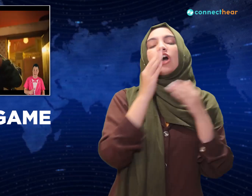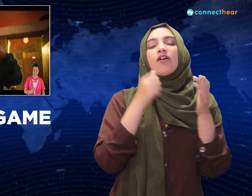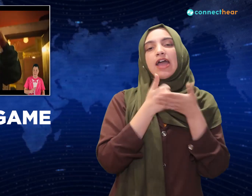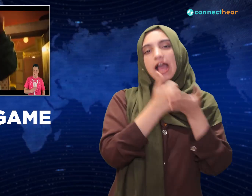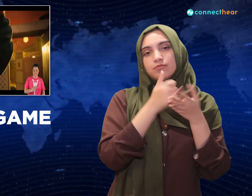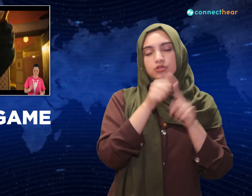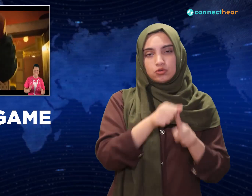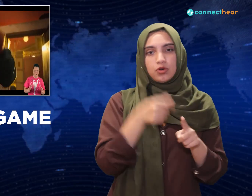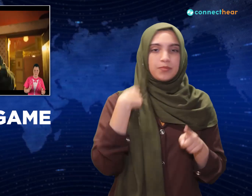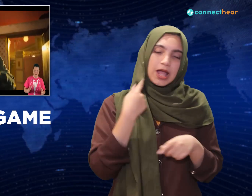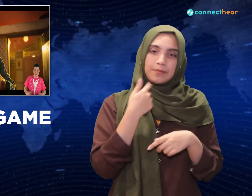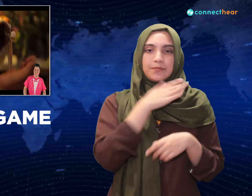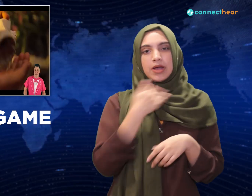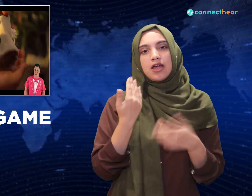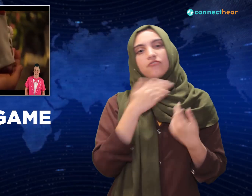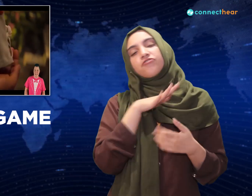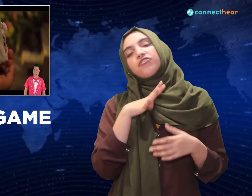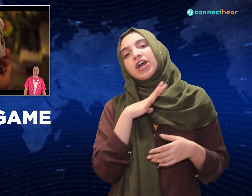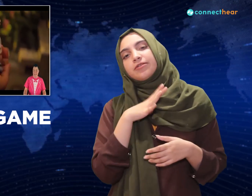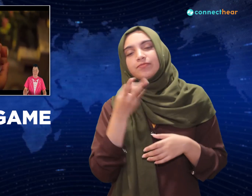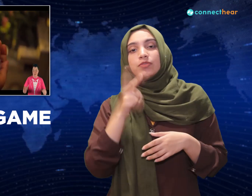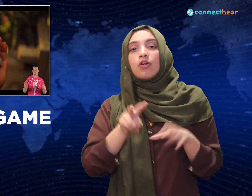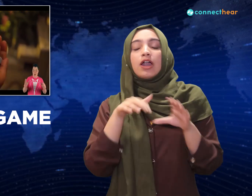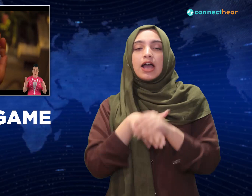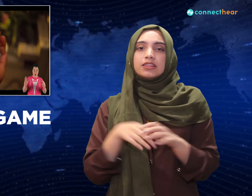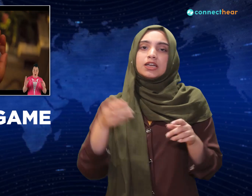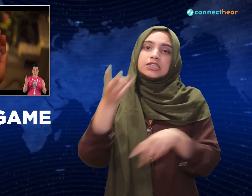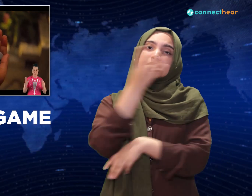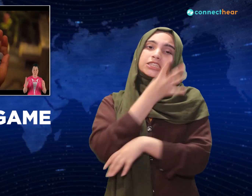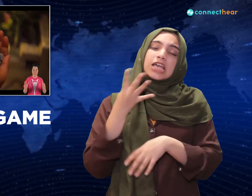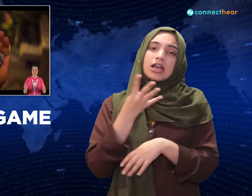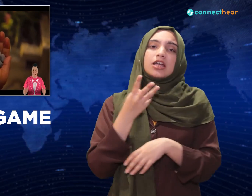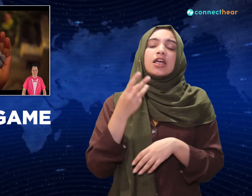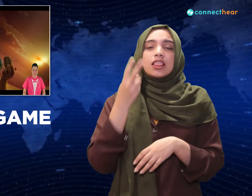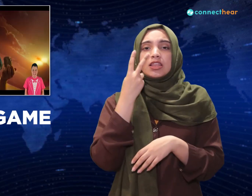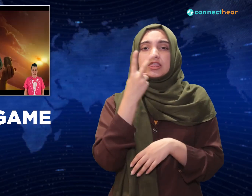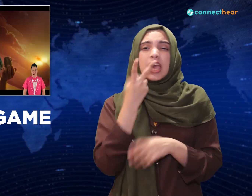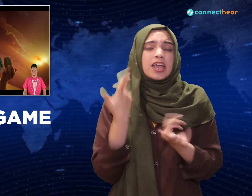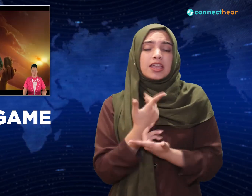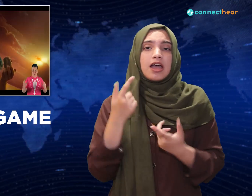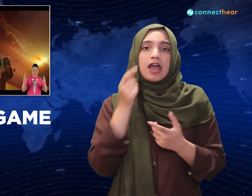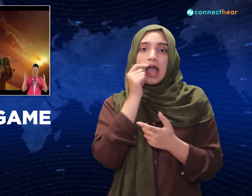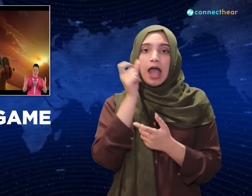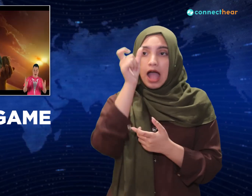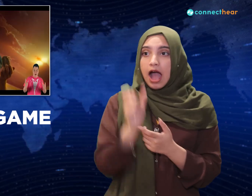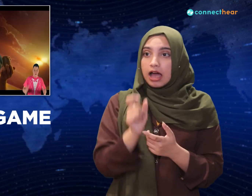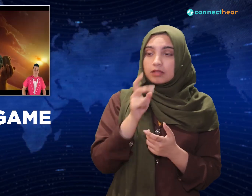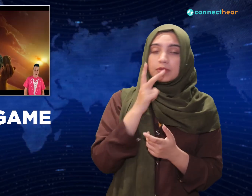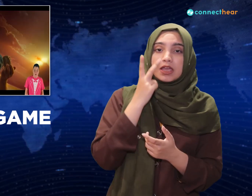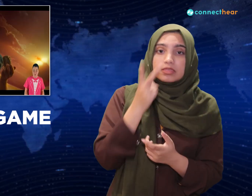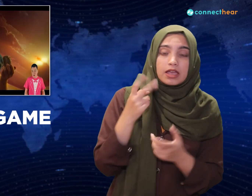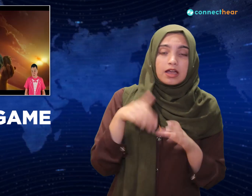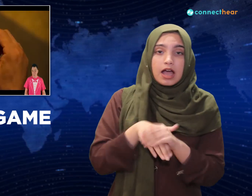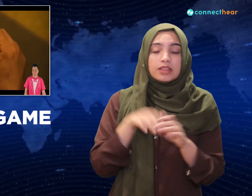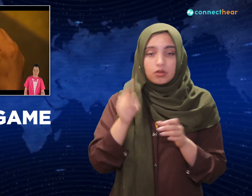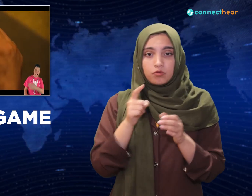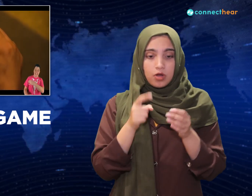end, Ali discovers that he has no marbles left. Oh Sangwoo completely